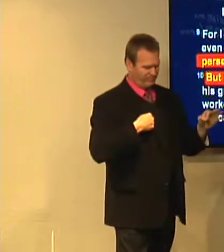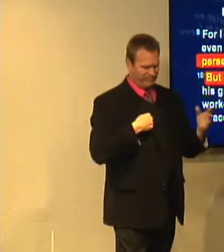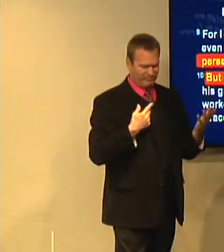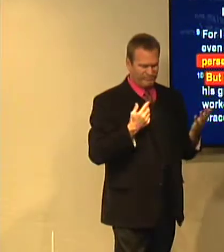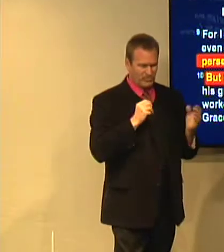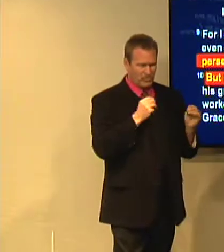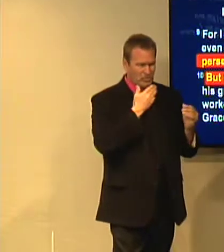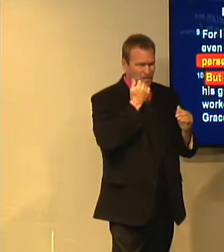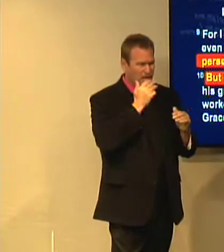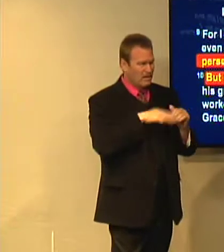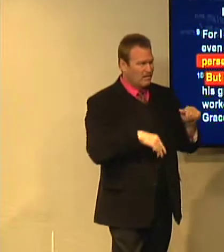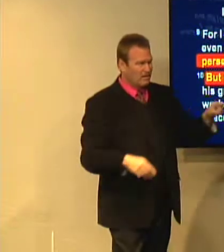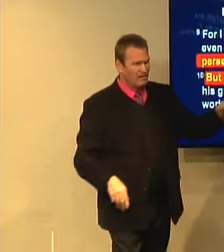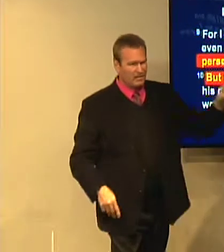and he was saving again, it